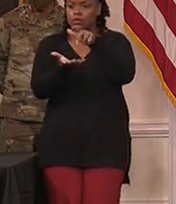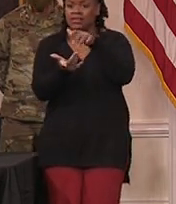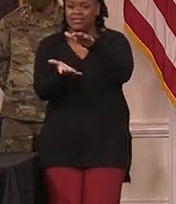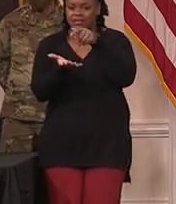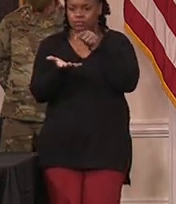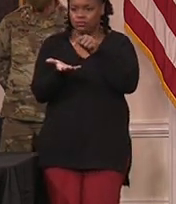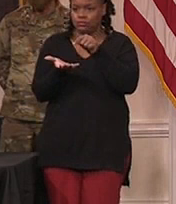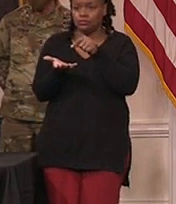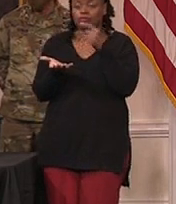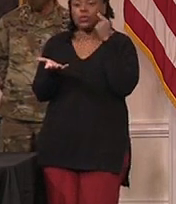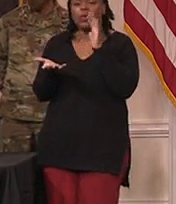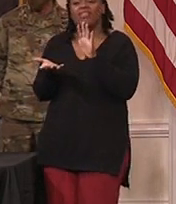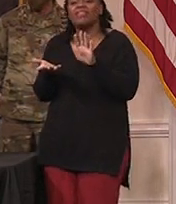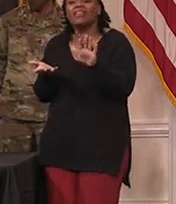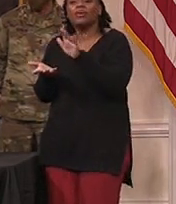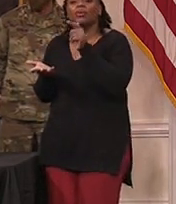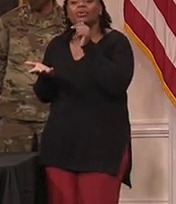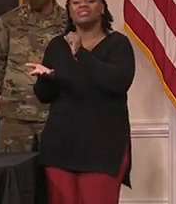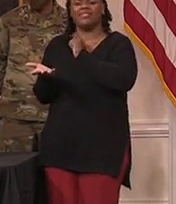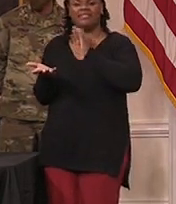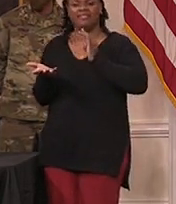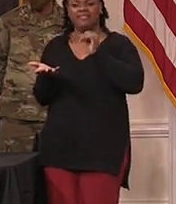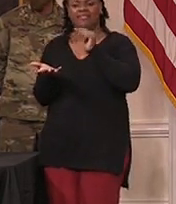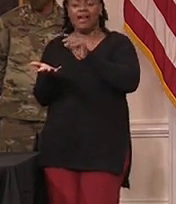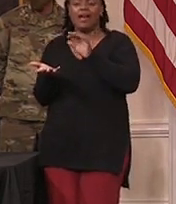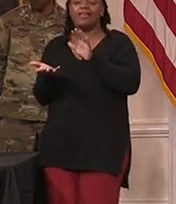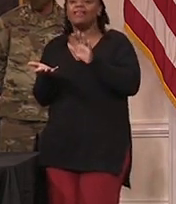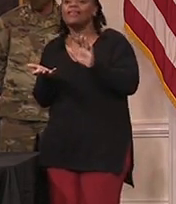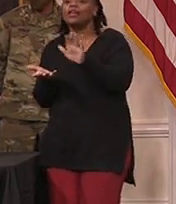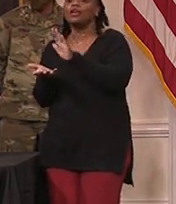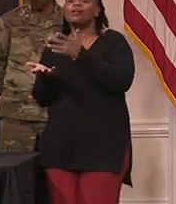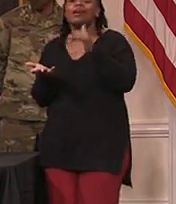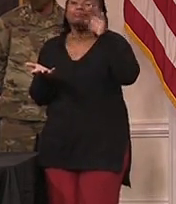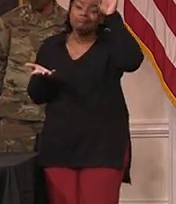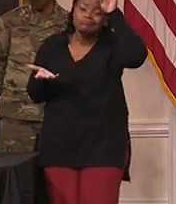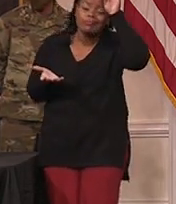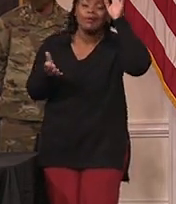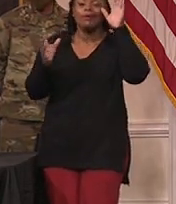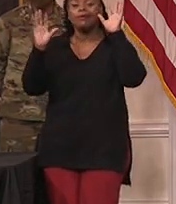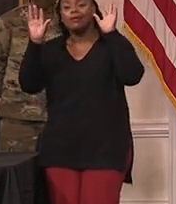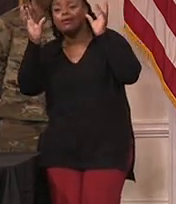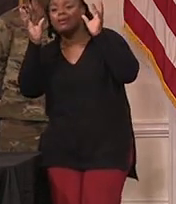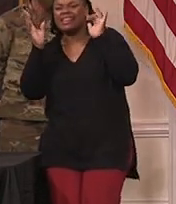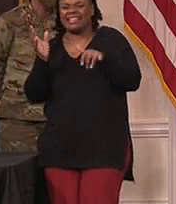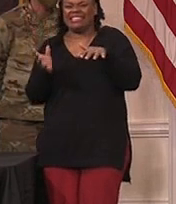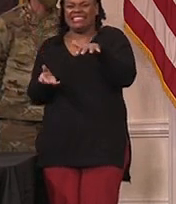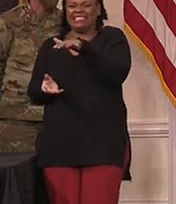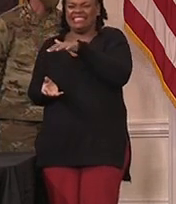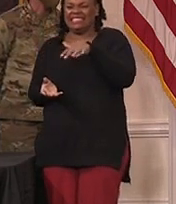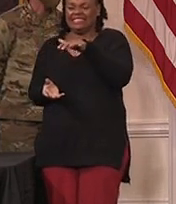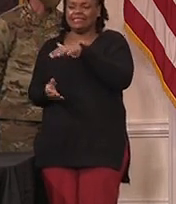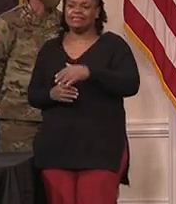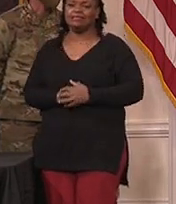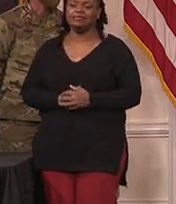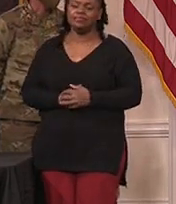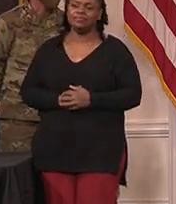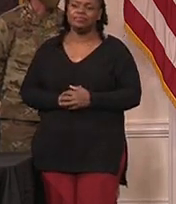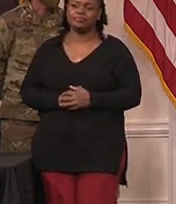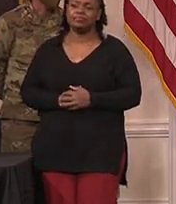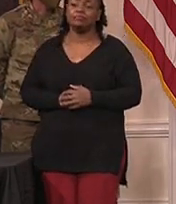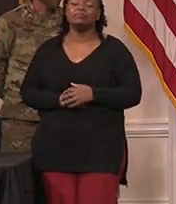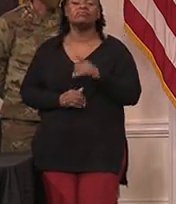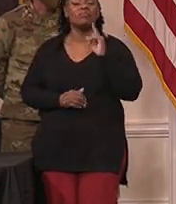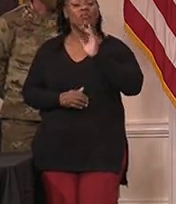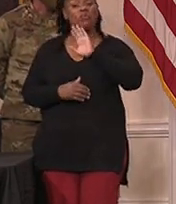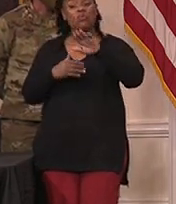their own health department staffs and their county's first responders. All of these providers, I can assure you, you have